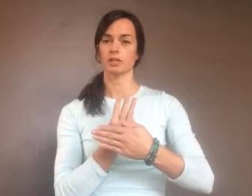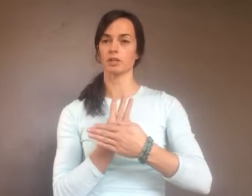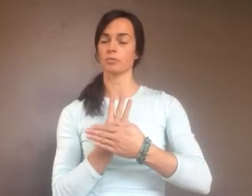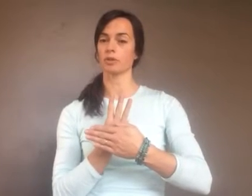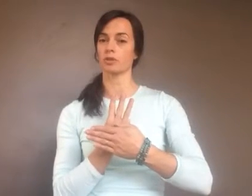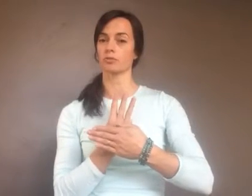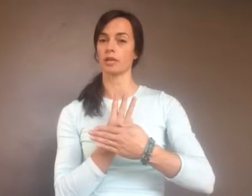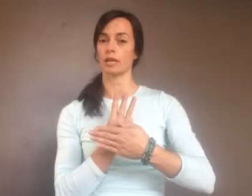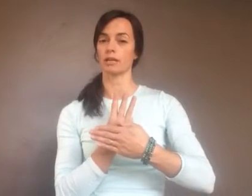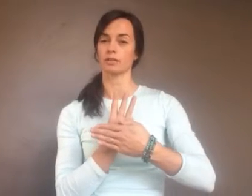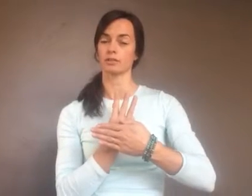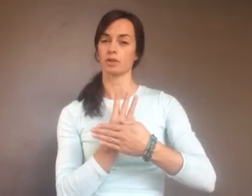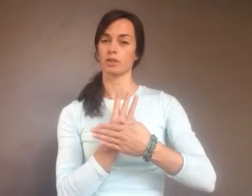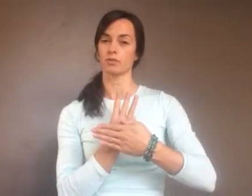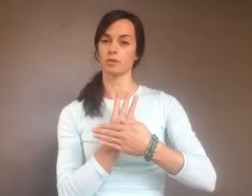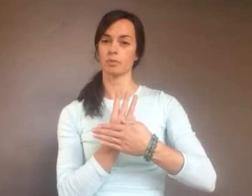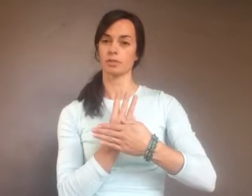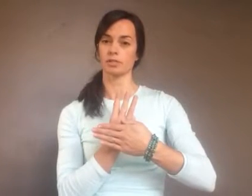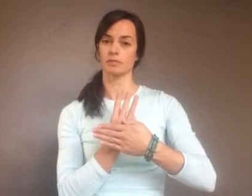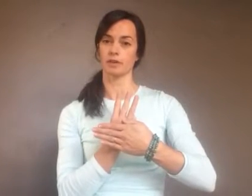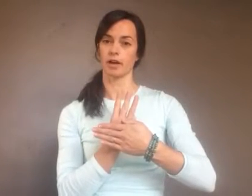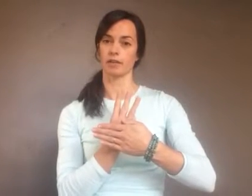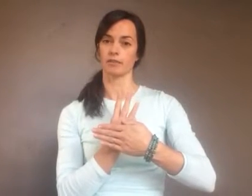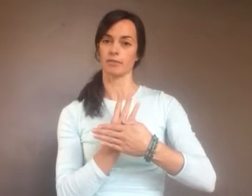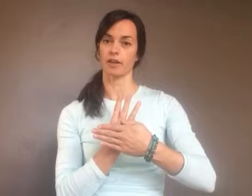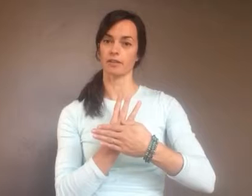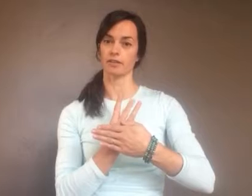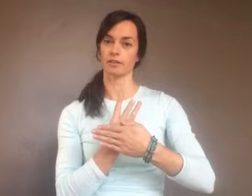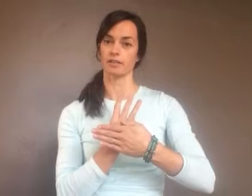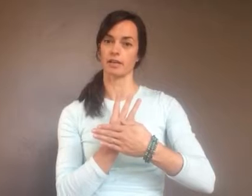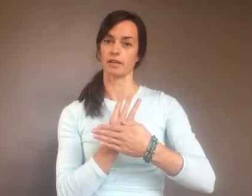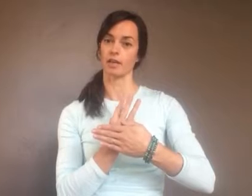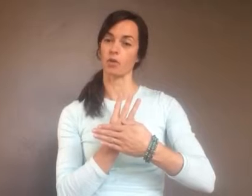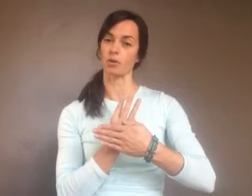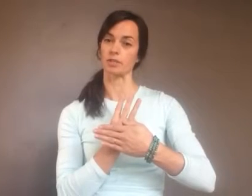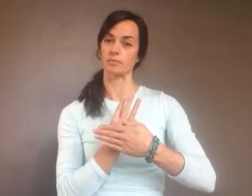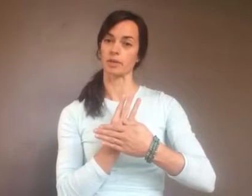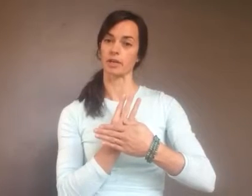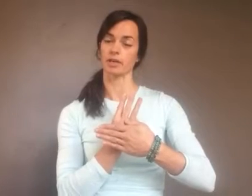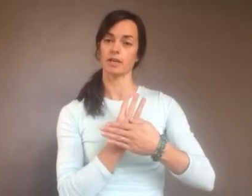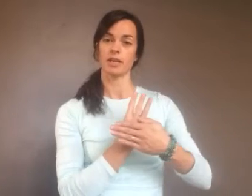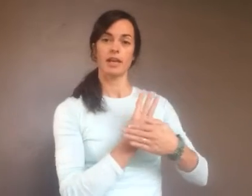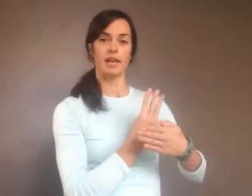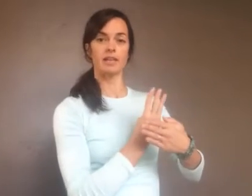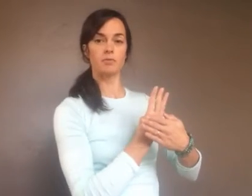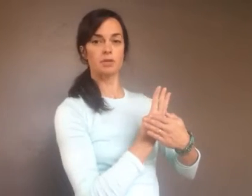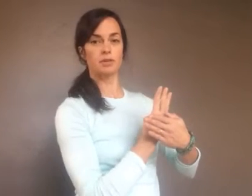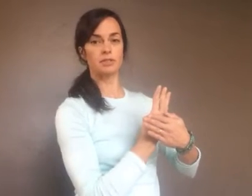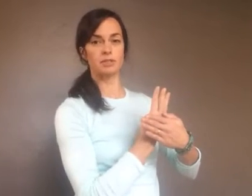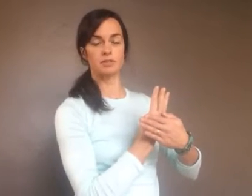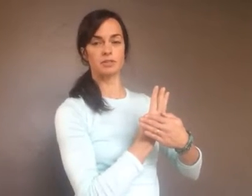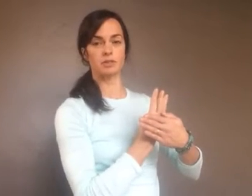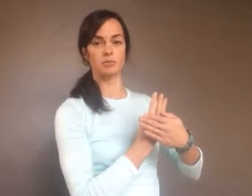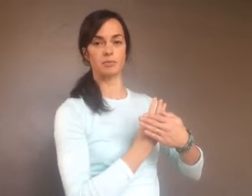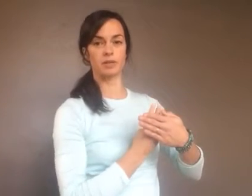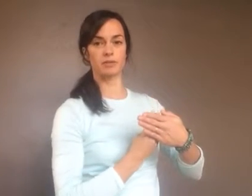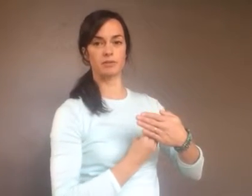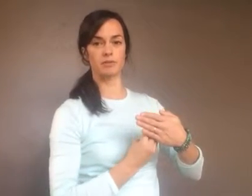you're going to put three, showing the three persons of God, the Father, the Son, and the Holy Spirit. And then what you're going to do is you're going to bring those three